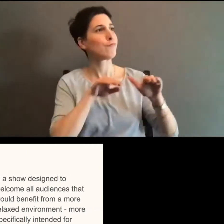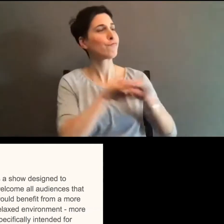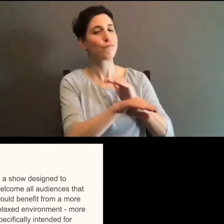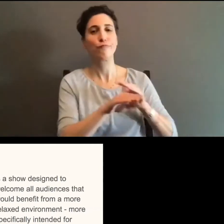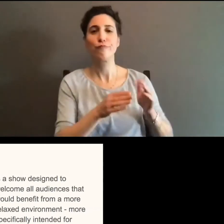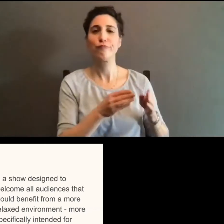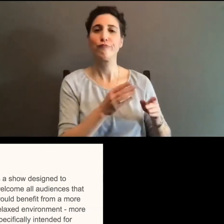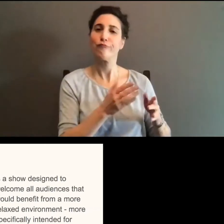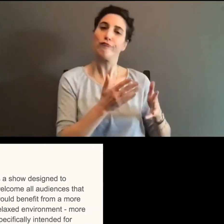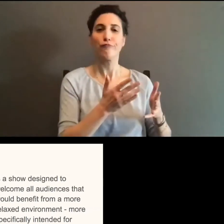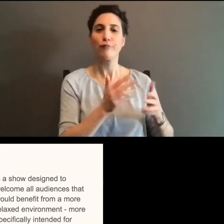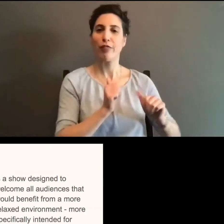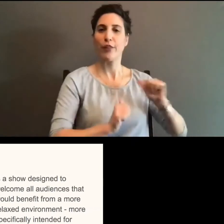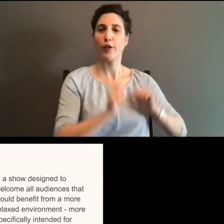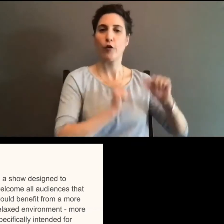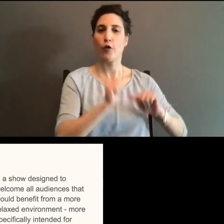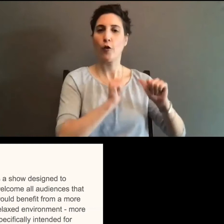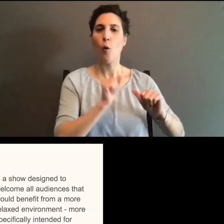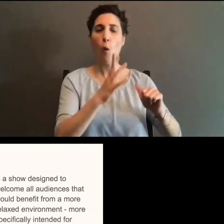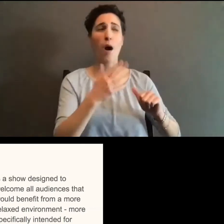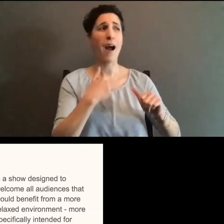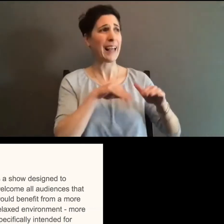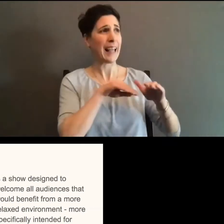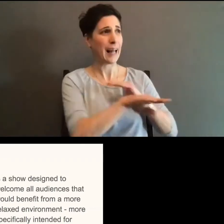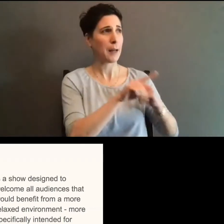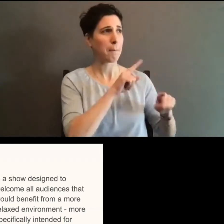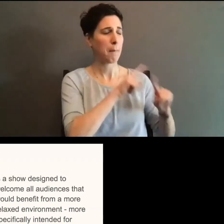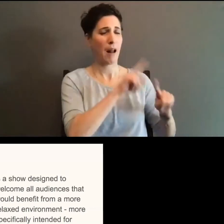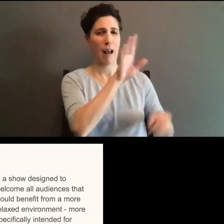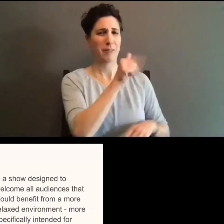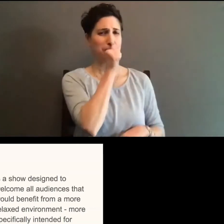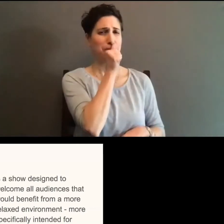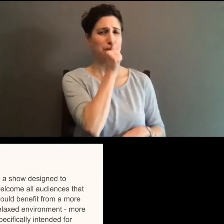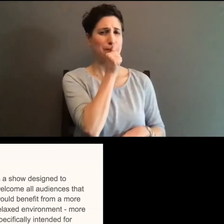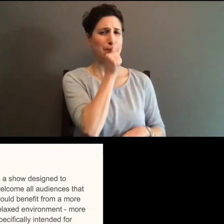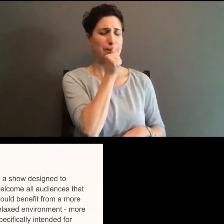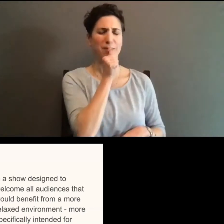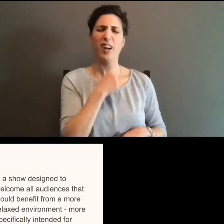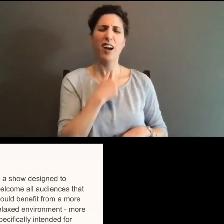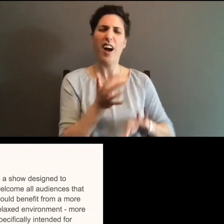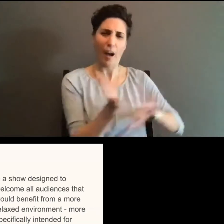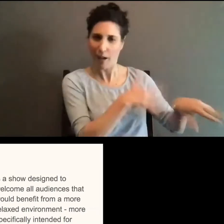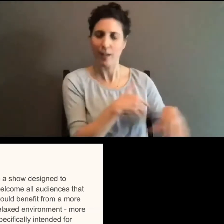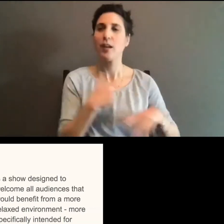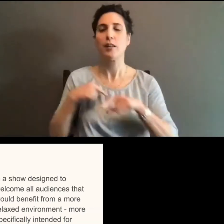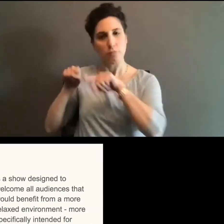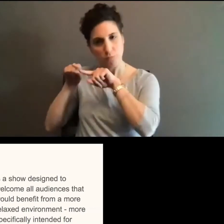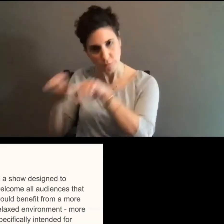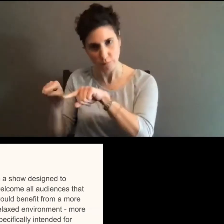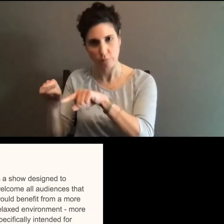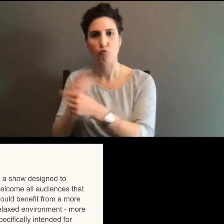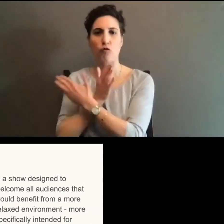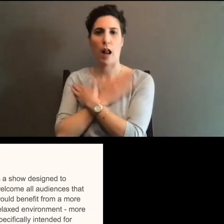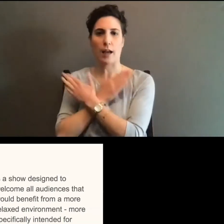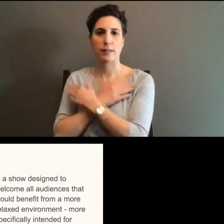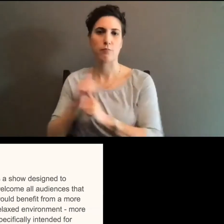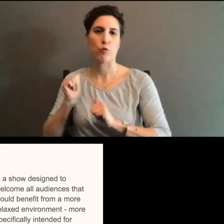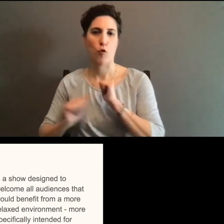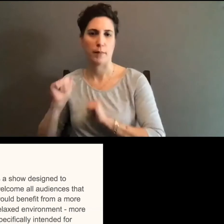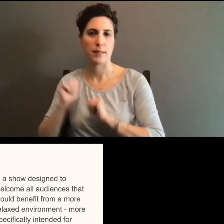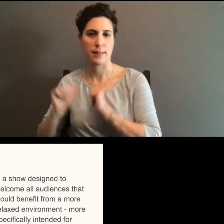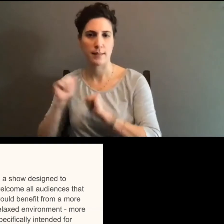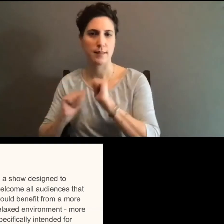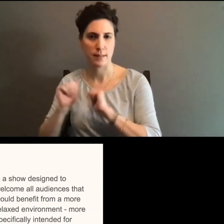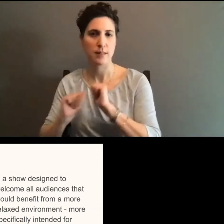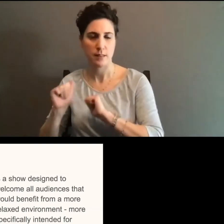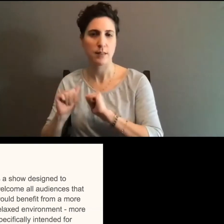harmful ways to attend. Um, in that way needing the environment to be what's often referred to